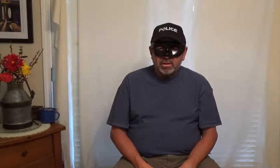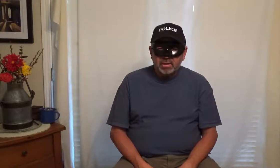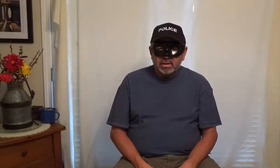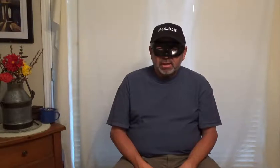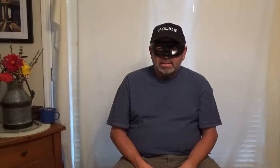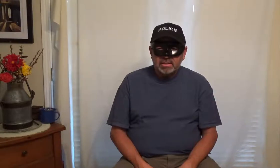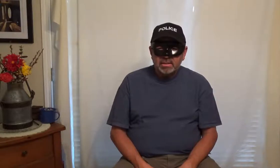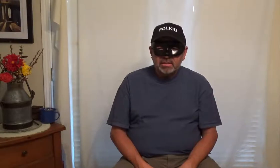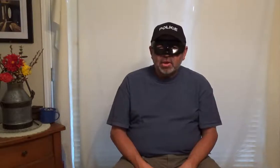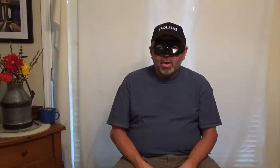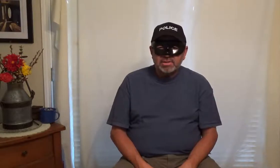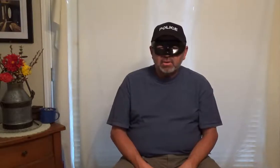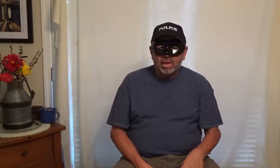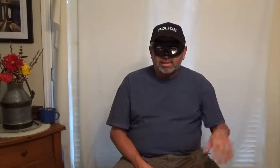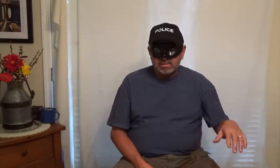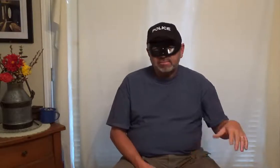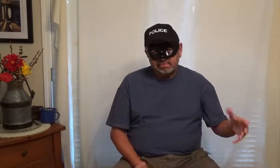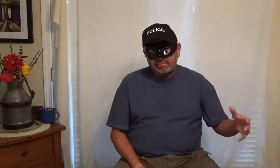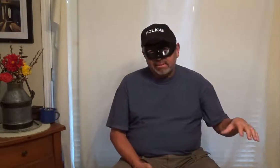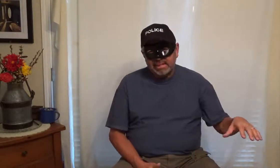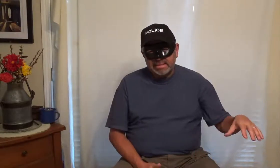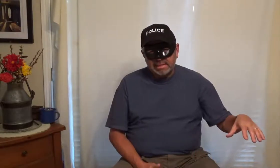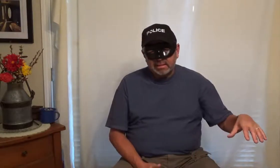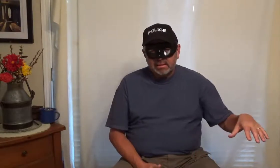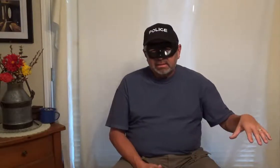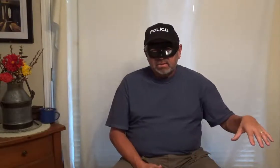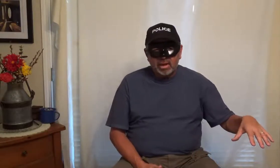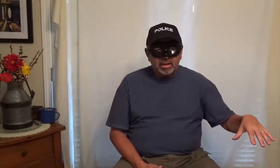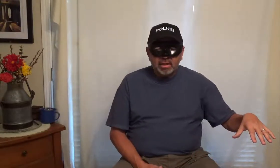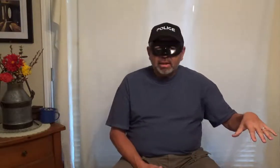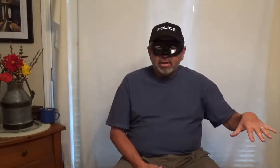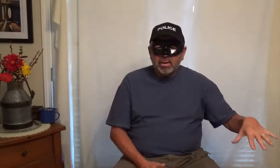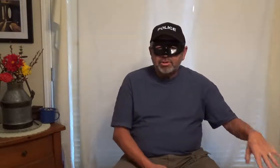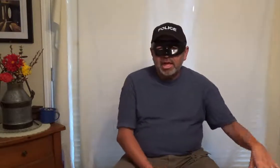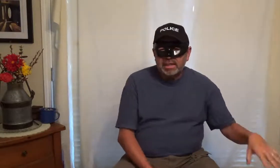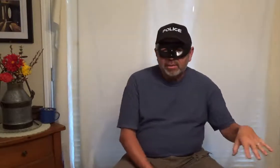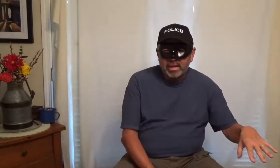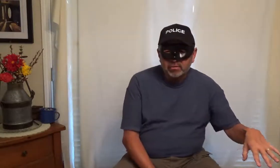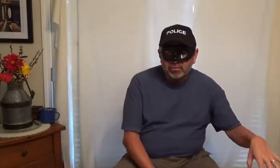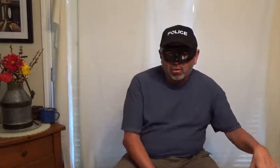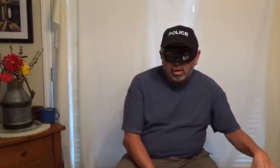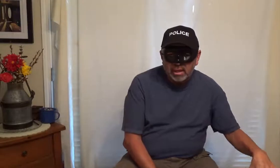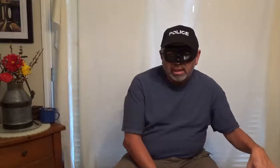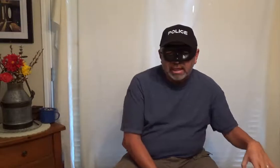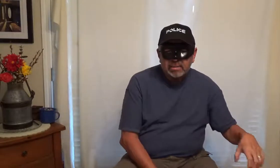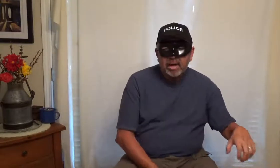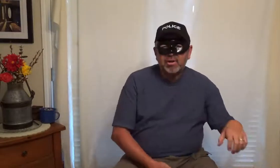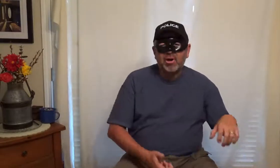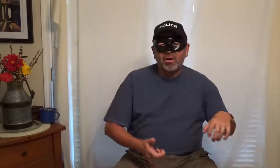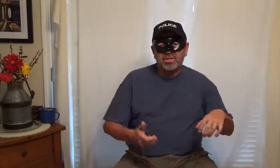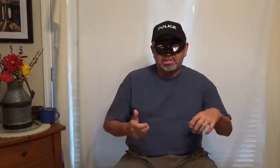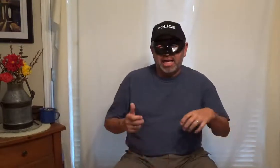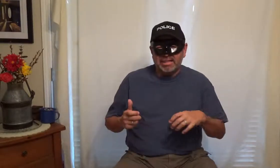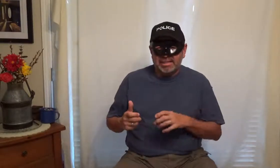I said no s no s it so I I grabbed the shotgun we had on the floor and I come out of the car with the shotgun